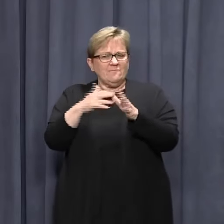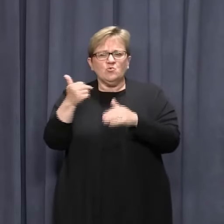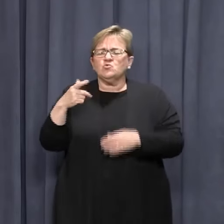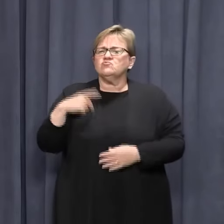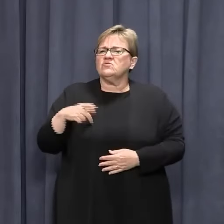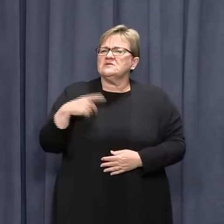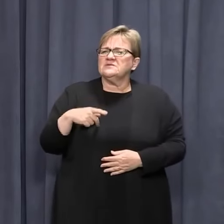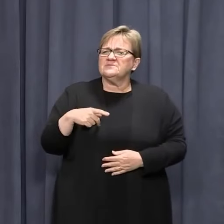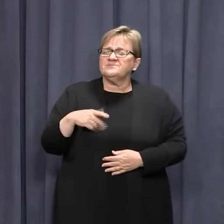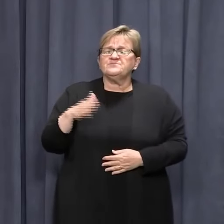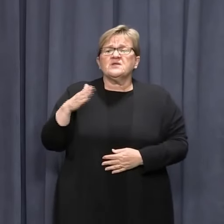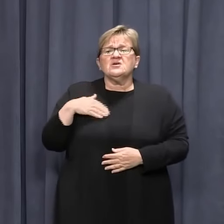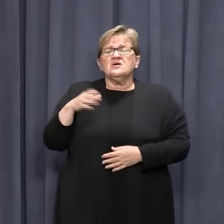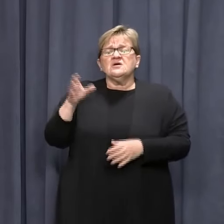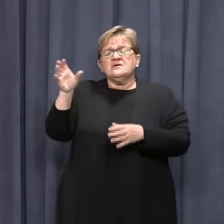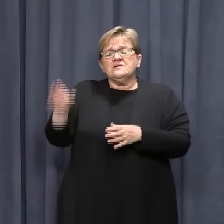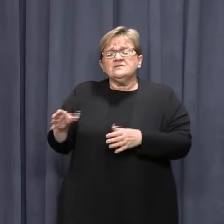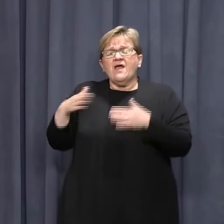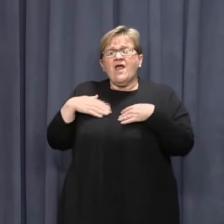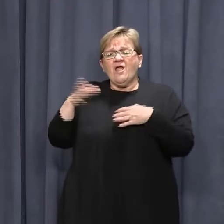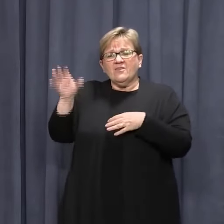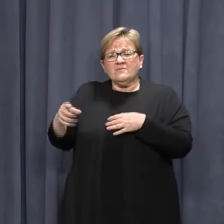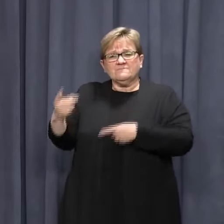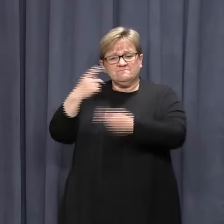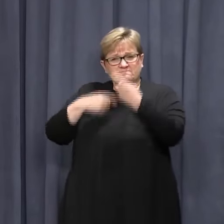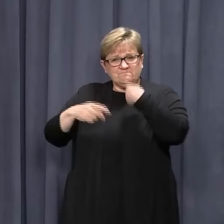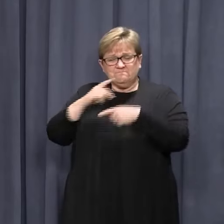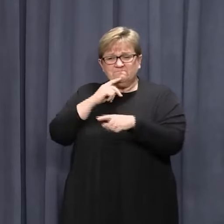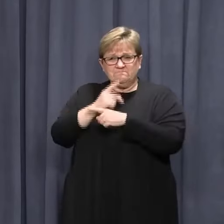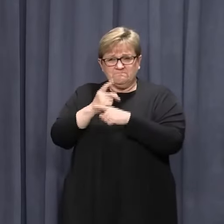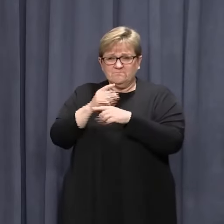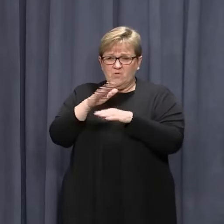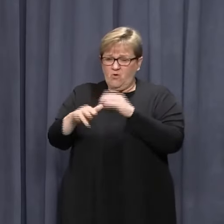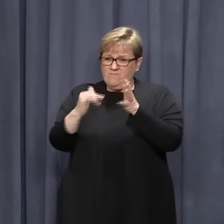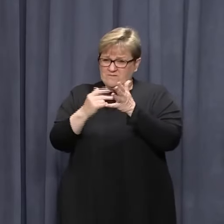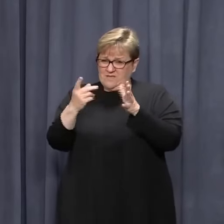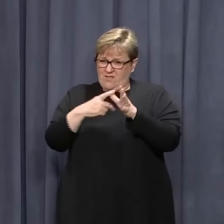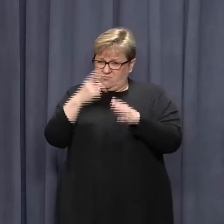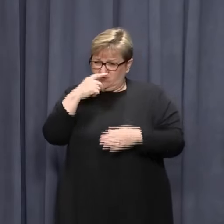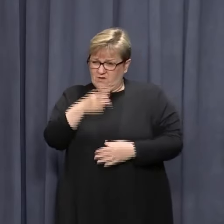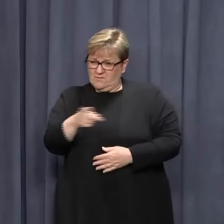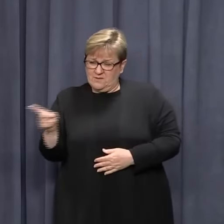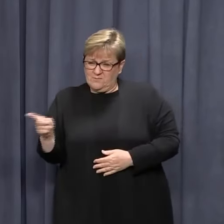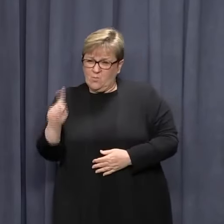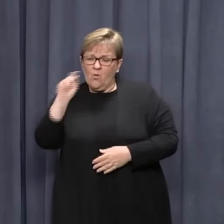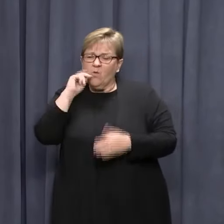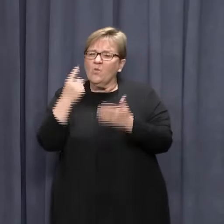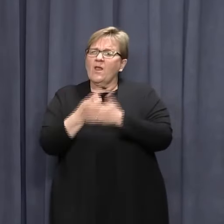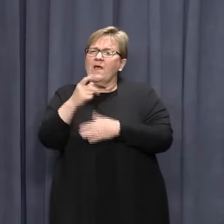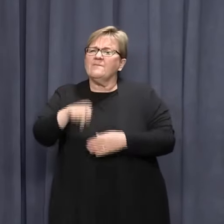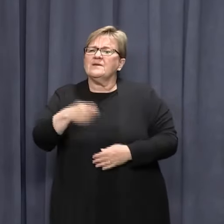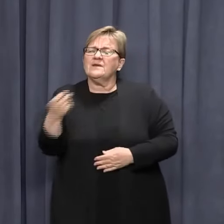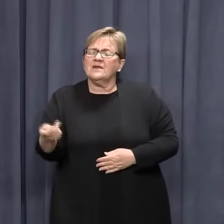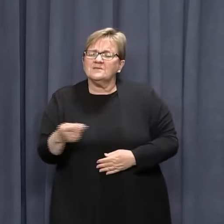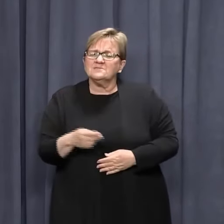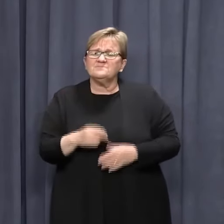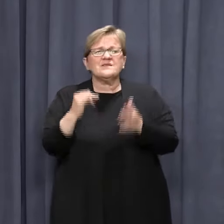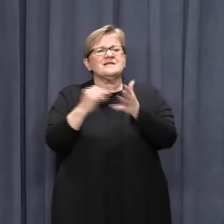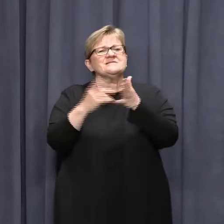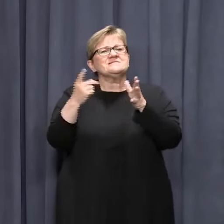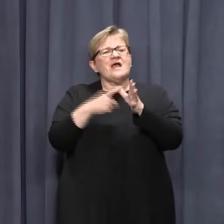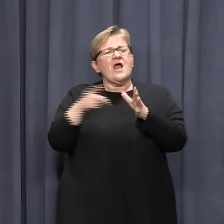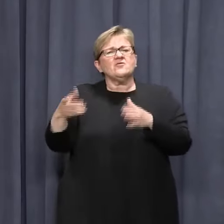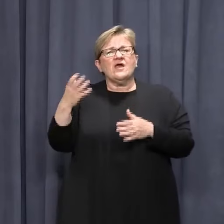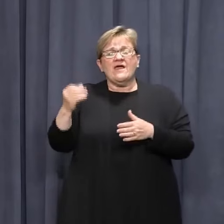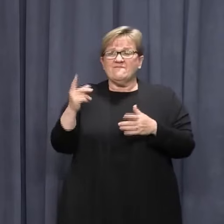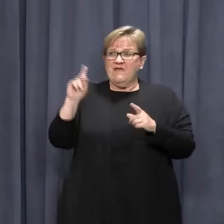The Chief Health Officer has also updated his advice in relation to our South Australian border controls. South Australia have now